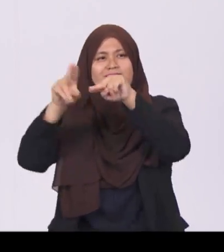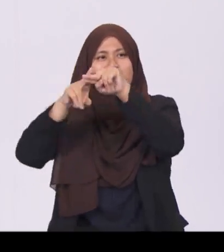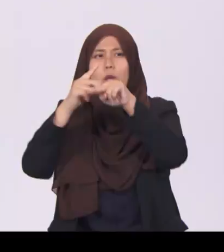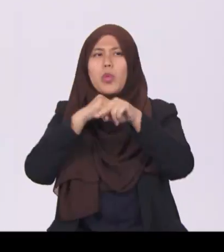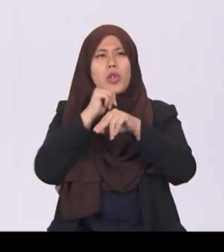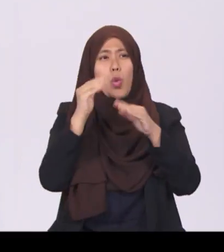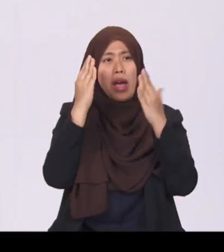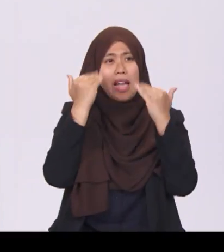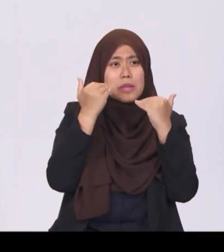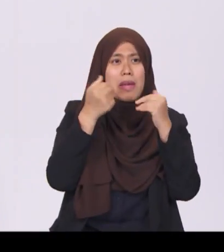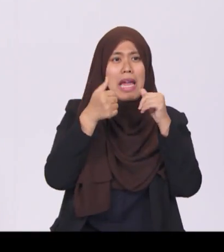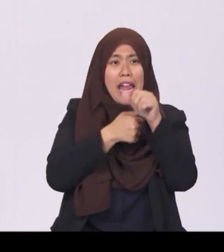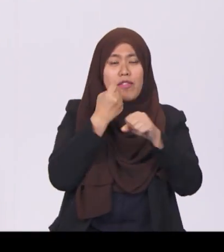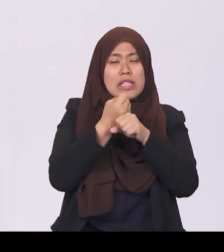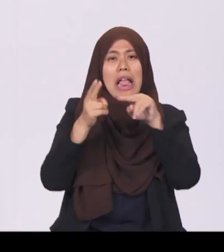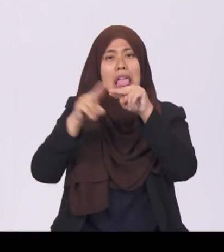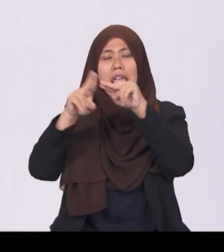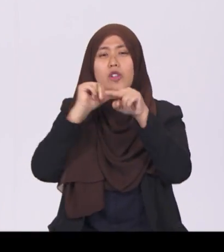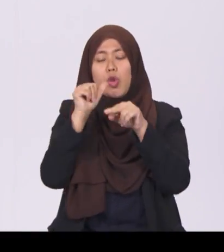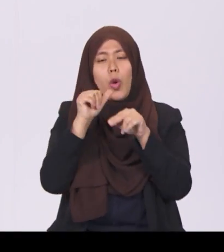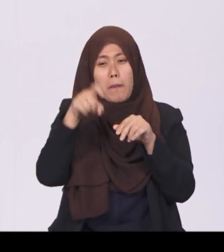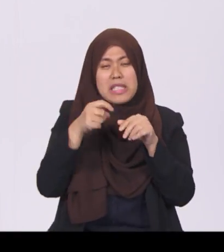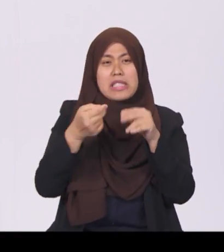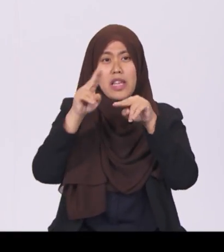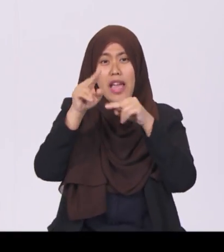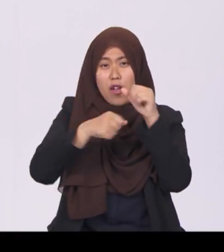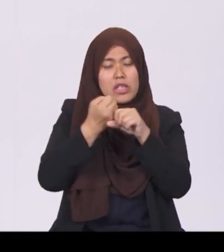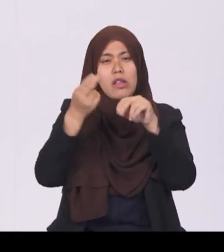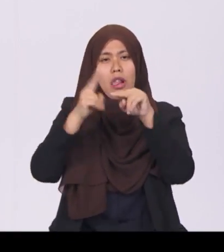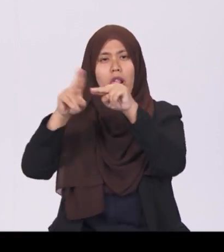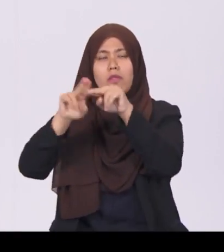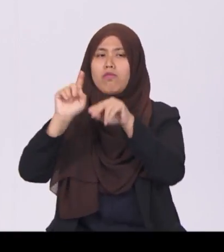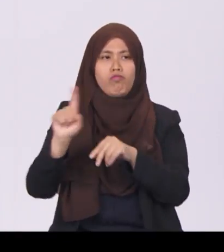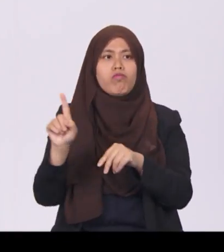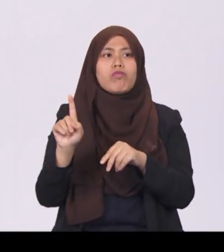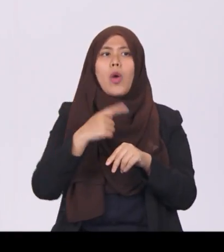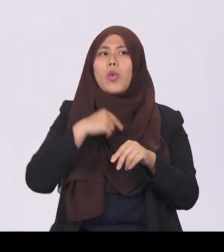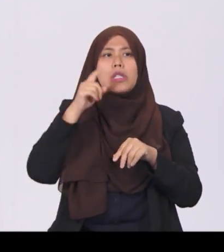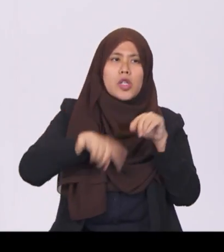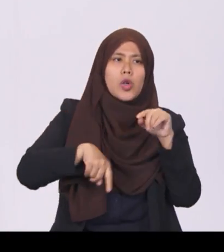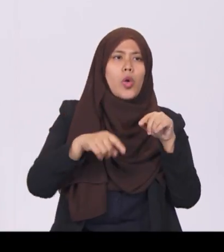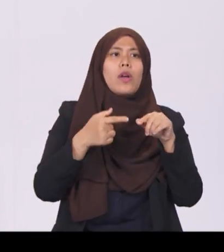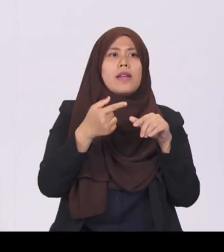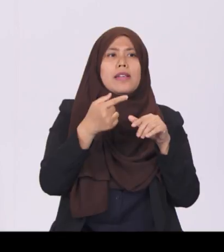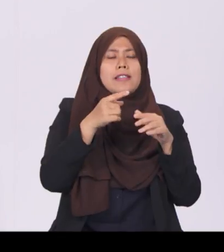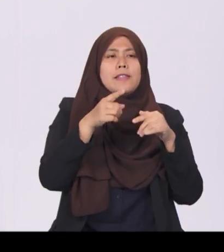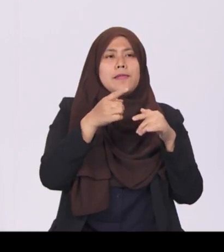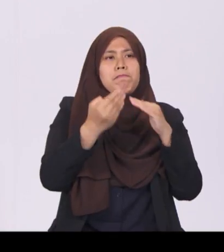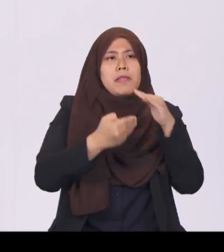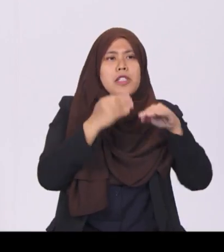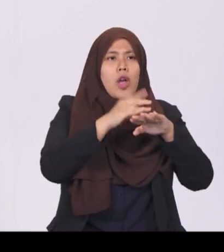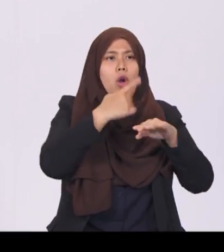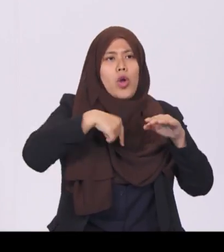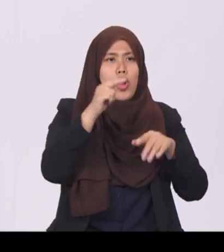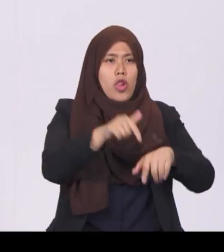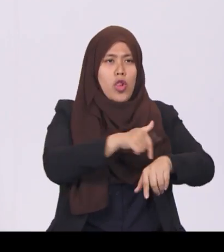not a structural surplus. We cannot base our long-term fiscal planning on the basis of exceptional factors